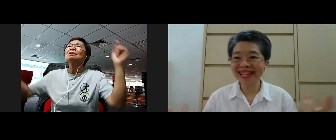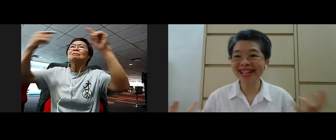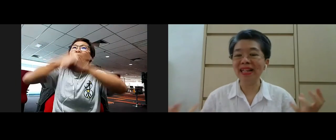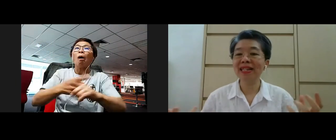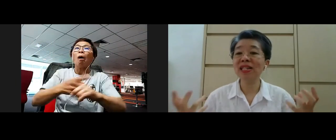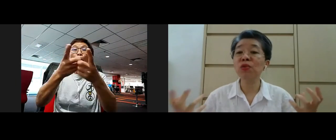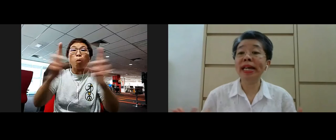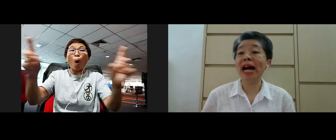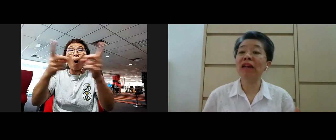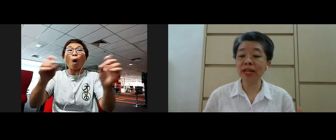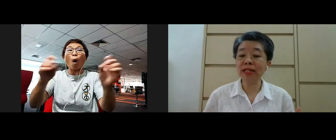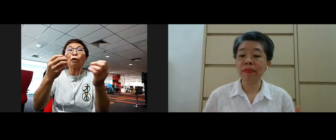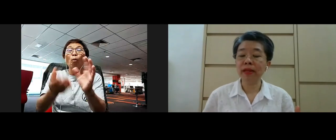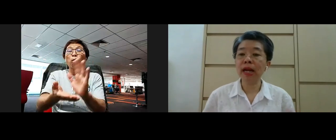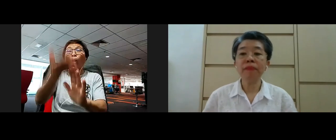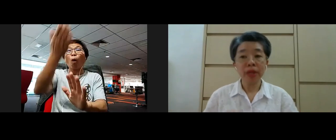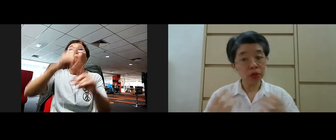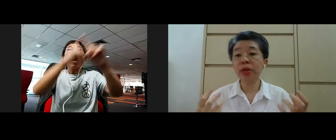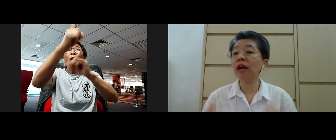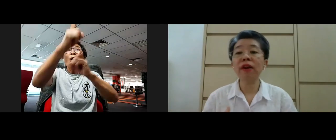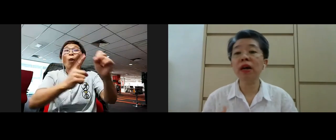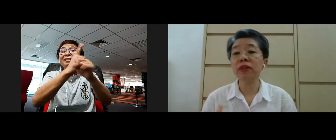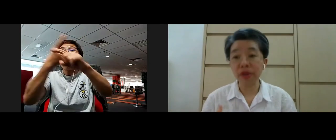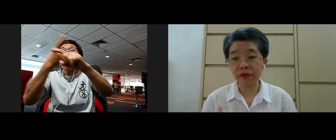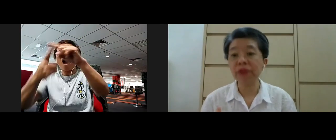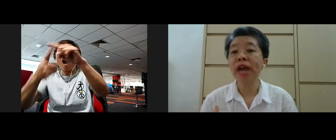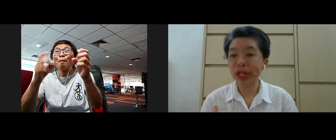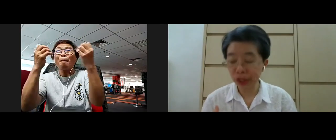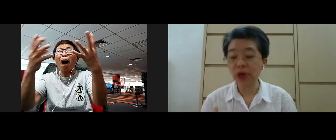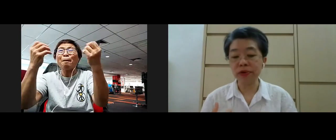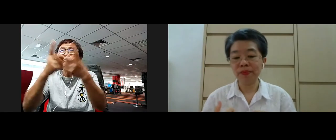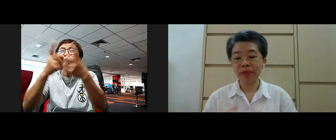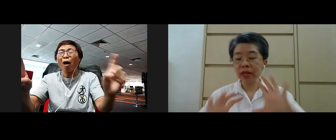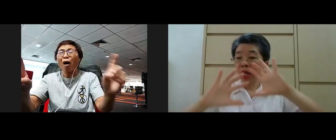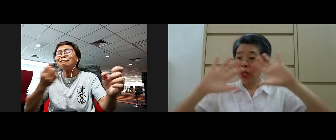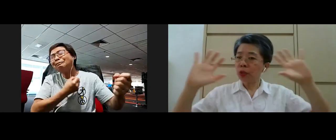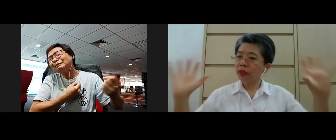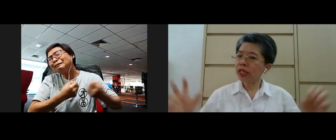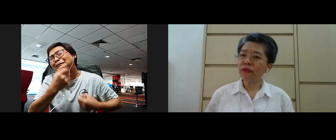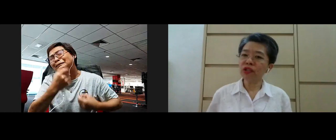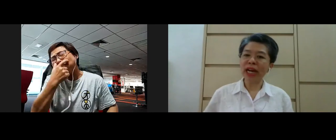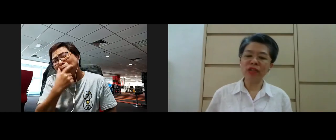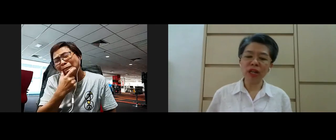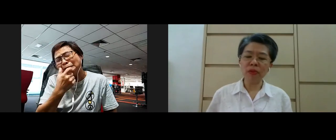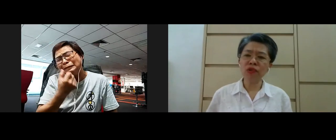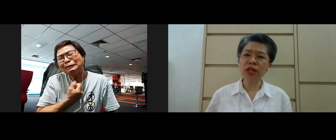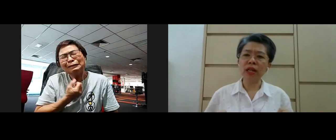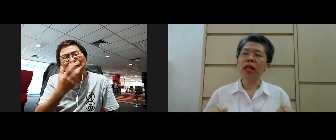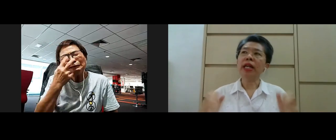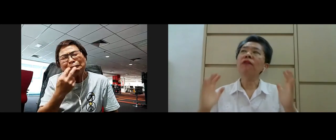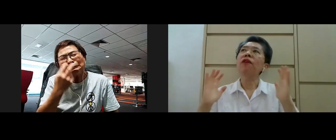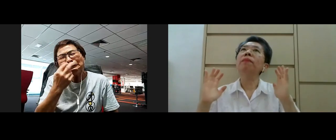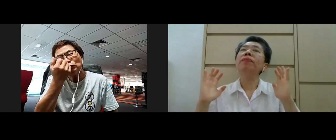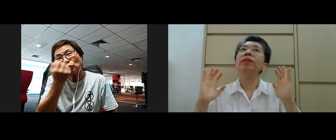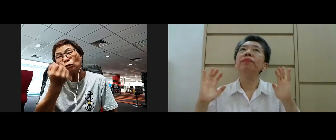are rising this one and a half year yeah so we have a lot of grief and sorrow yeah so with this four challenging emotion